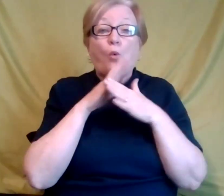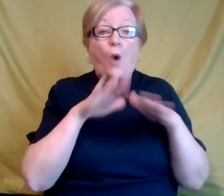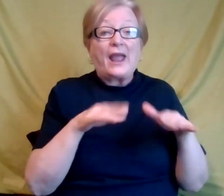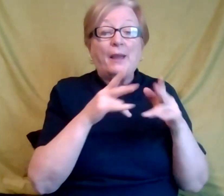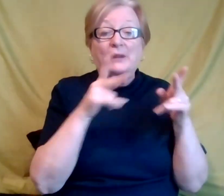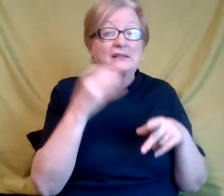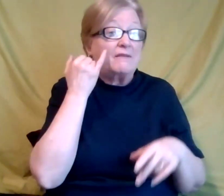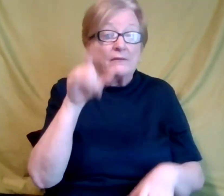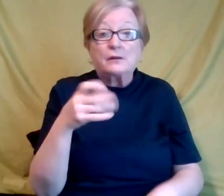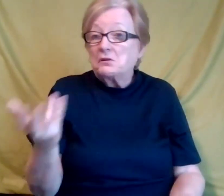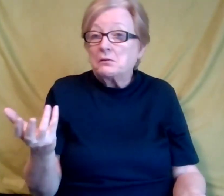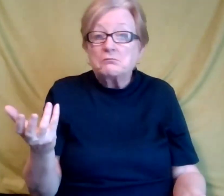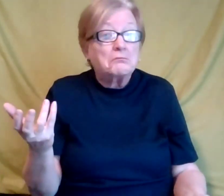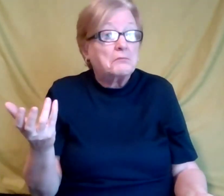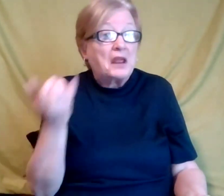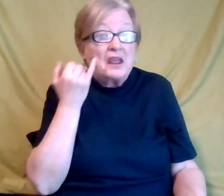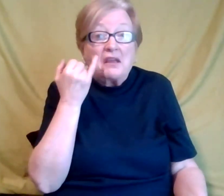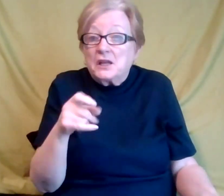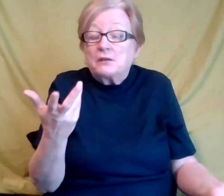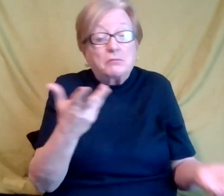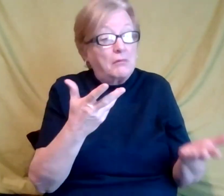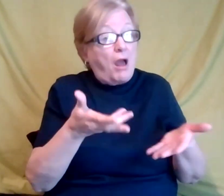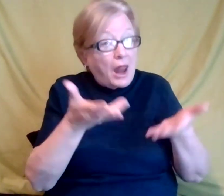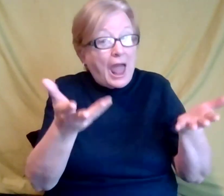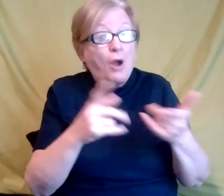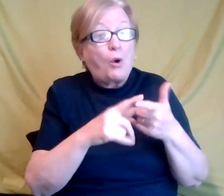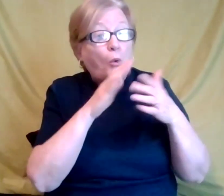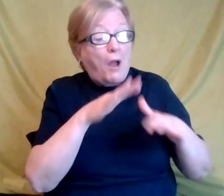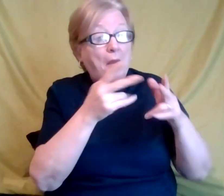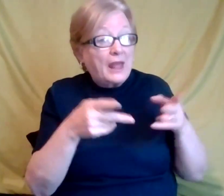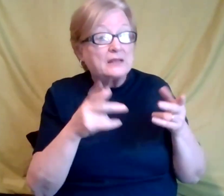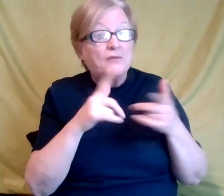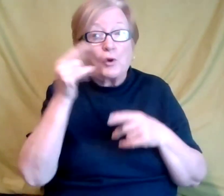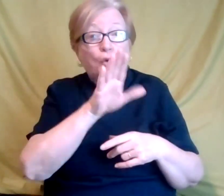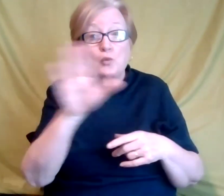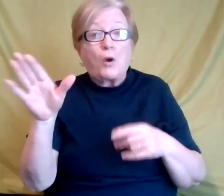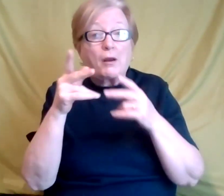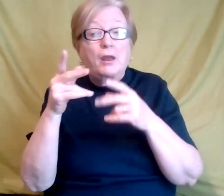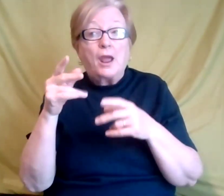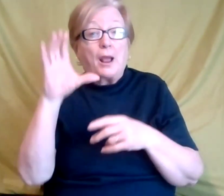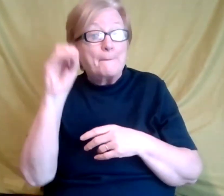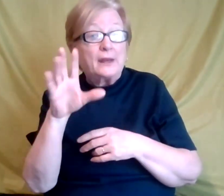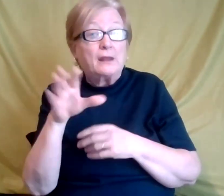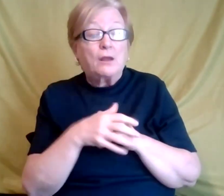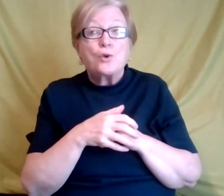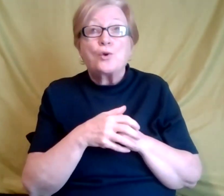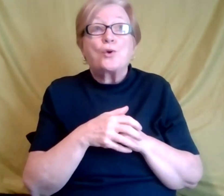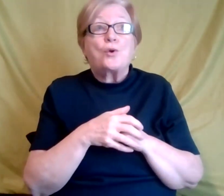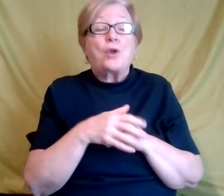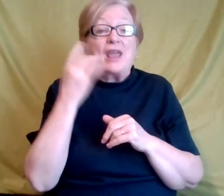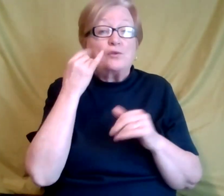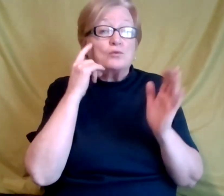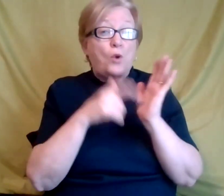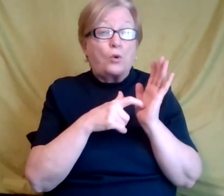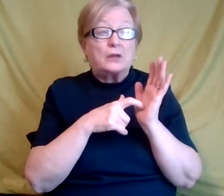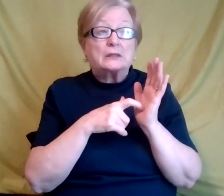needed, um, in, your, your office or your, your company. And if you see an employee